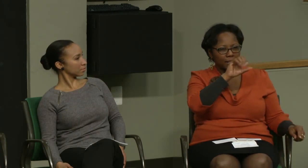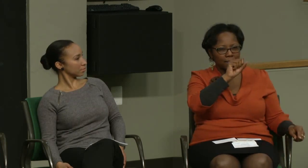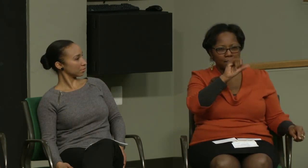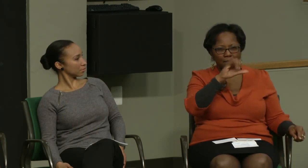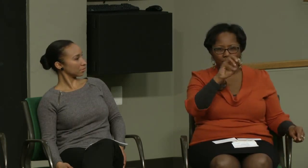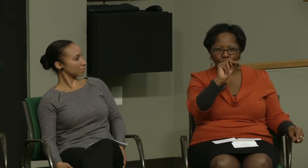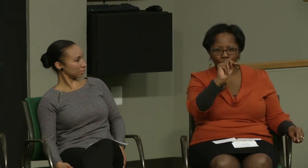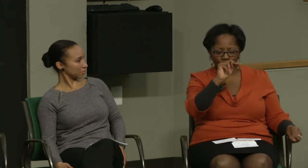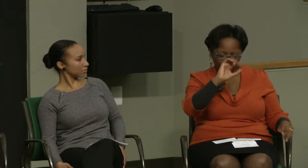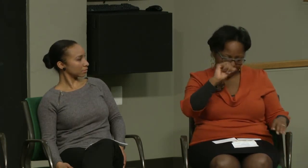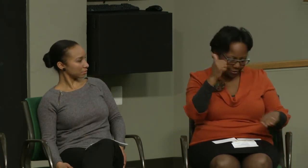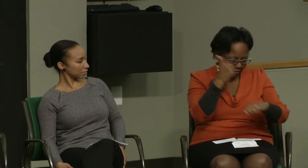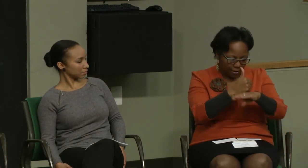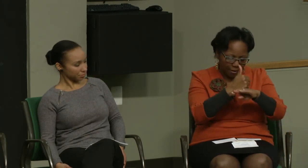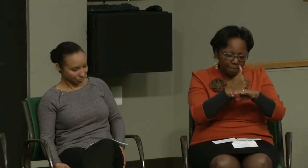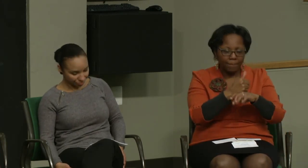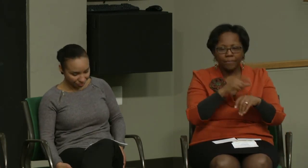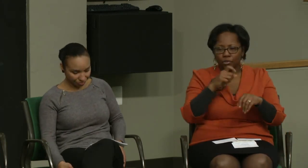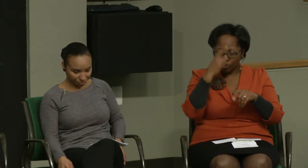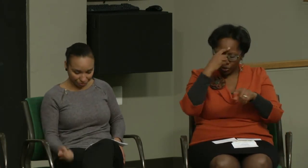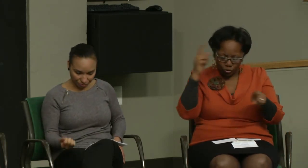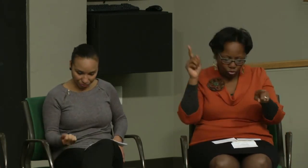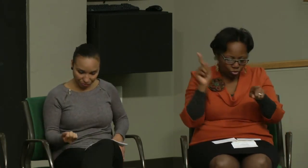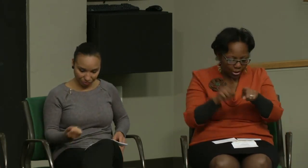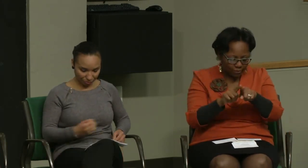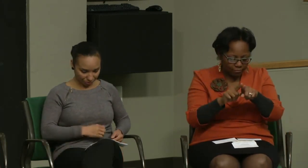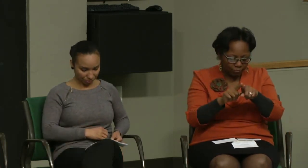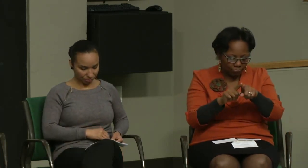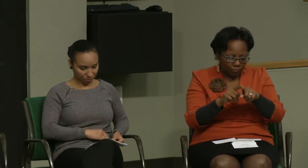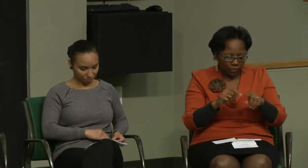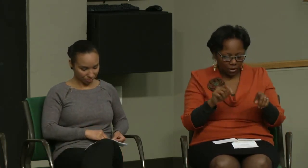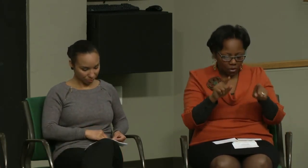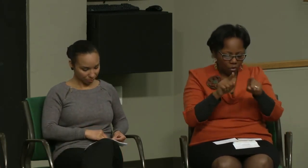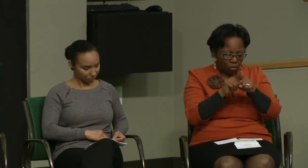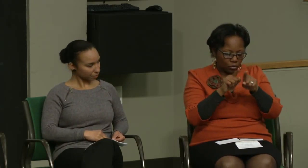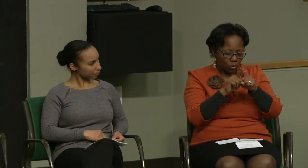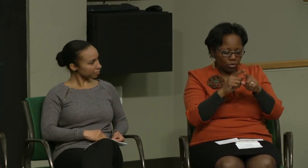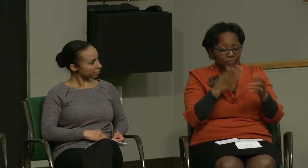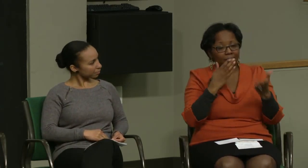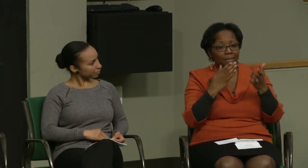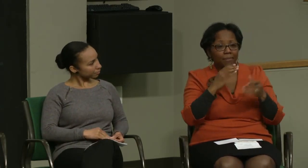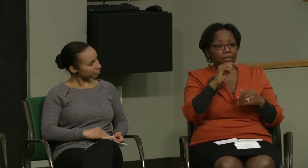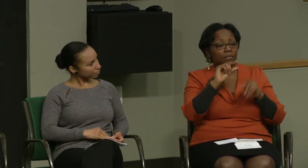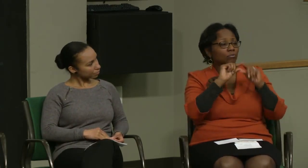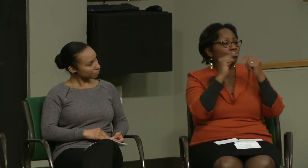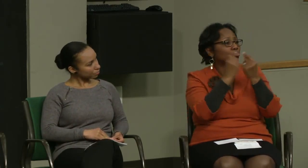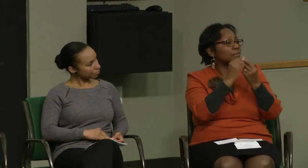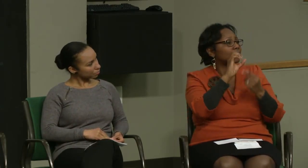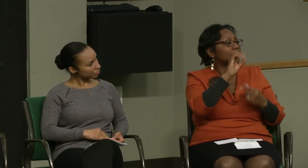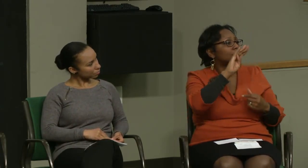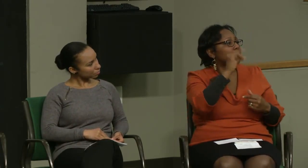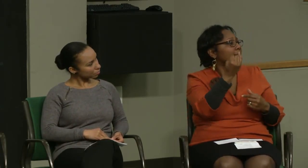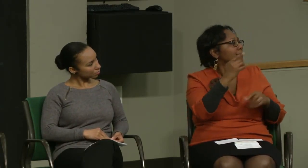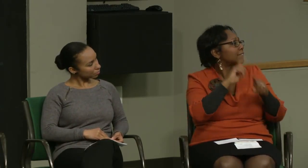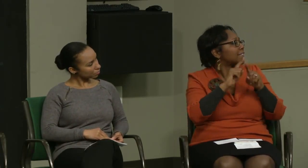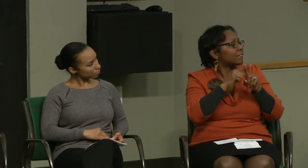You may want to consider creating a mission statement. What it is that you all are agreeing upon. For example,